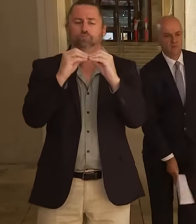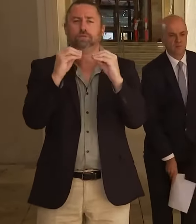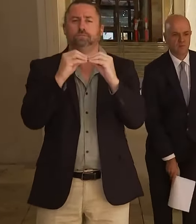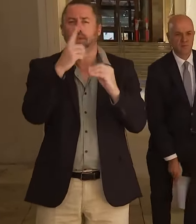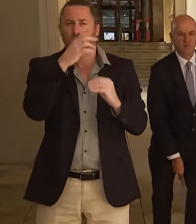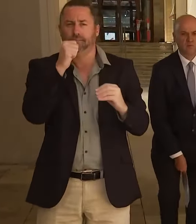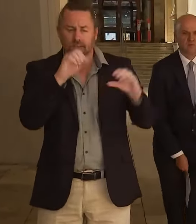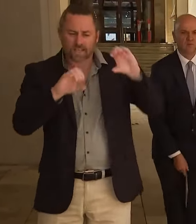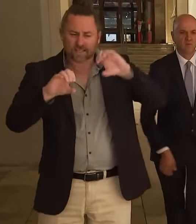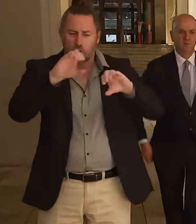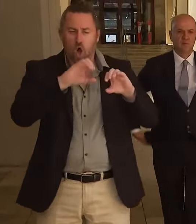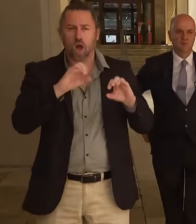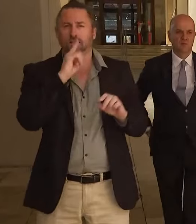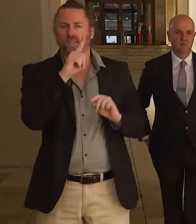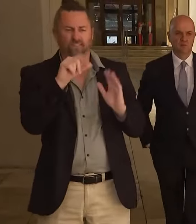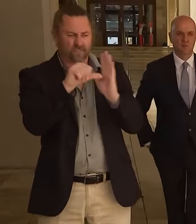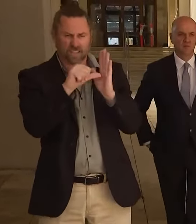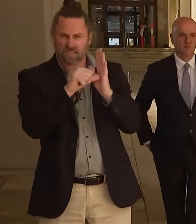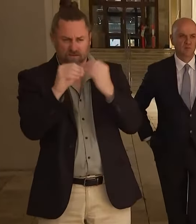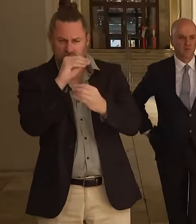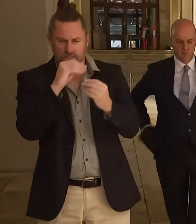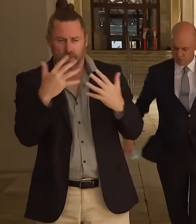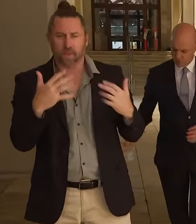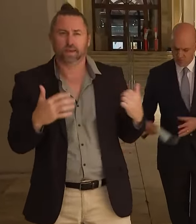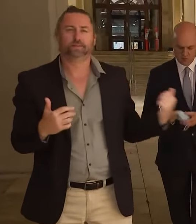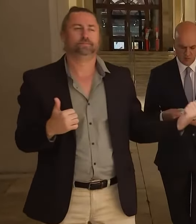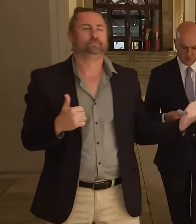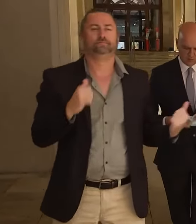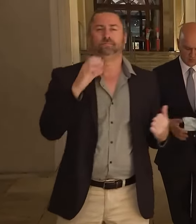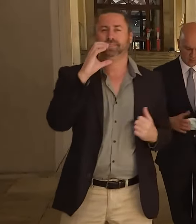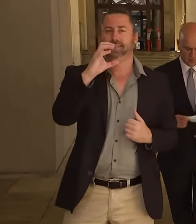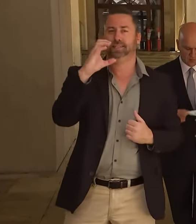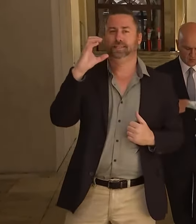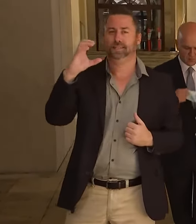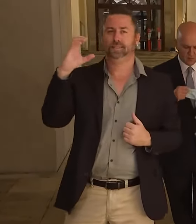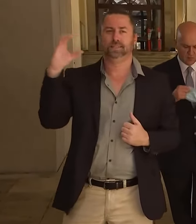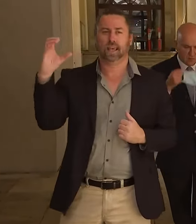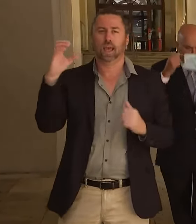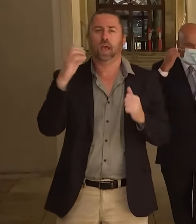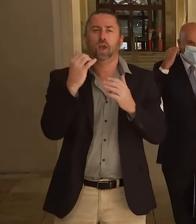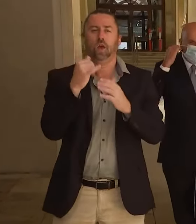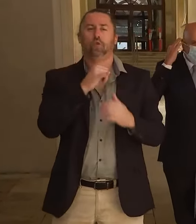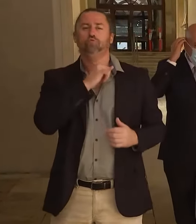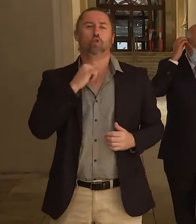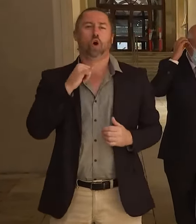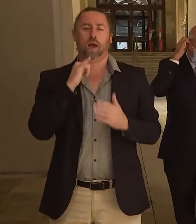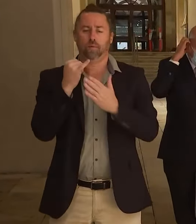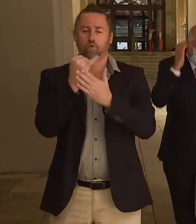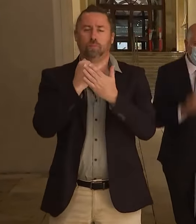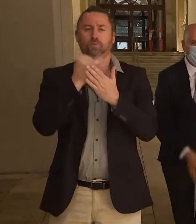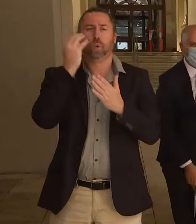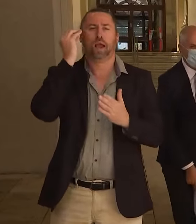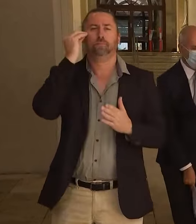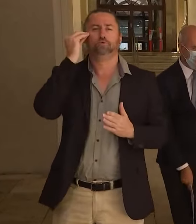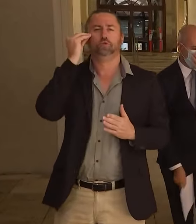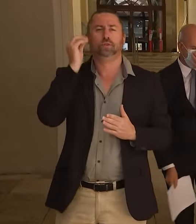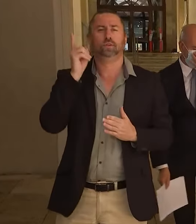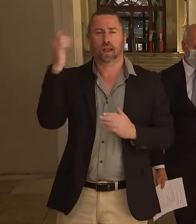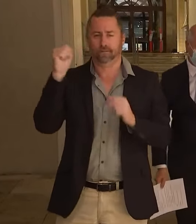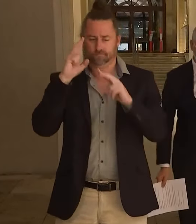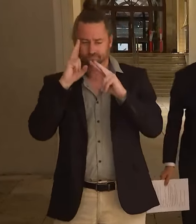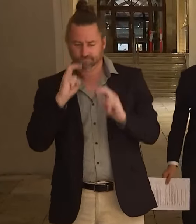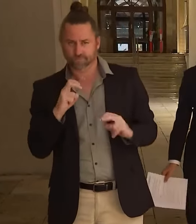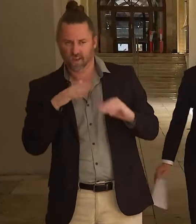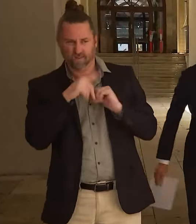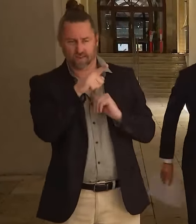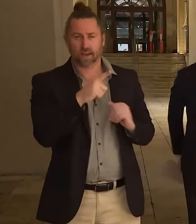Look, I can't say too much because it's still with the CCC. It's certainly disappointing to be aware that this occurred. I